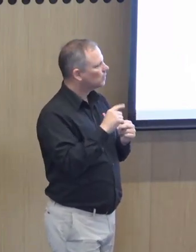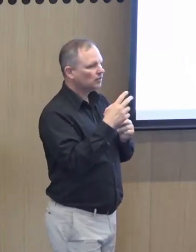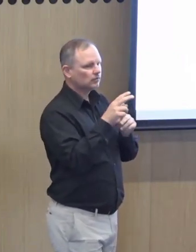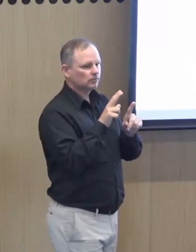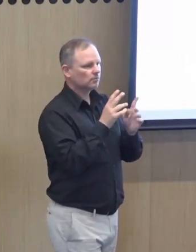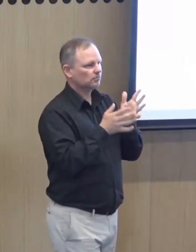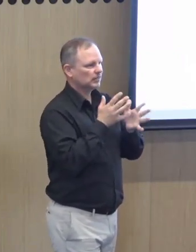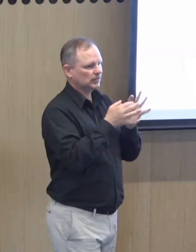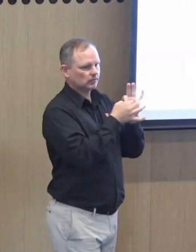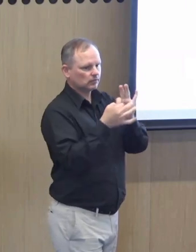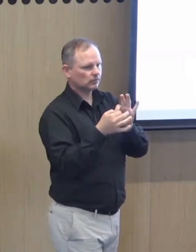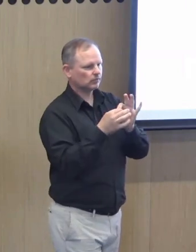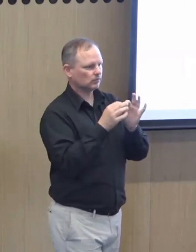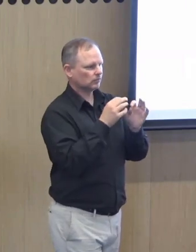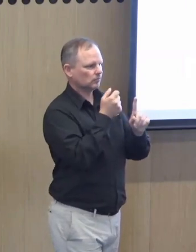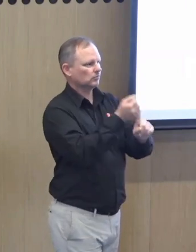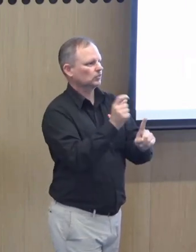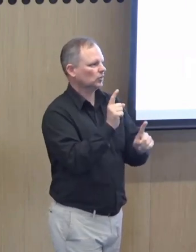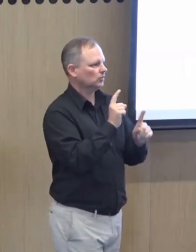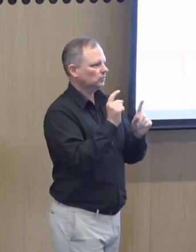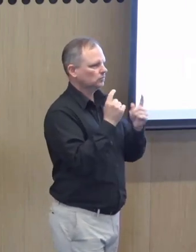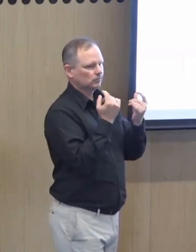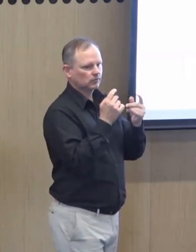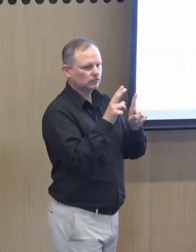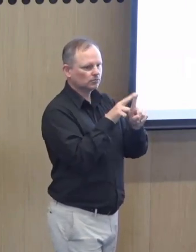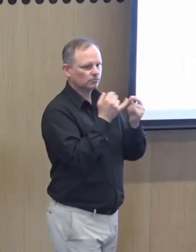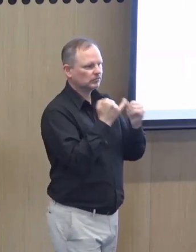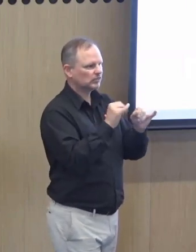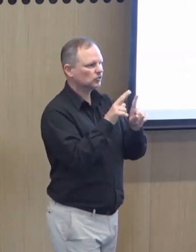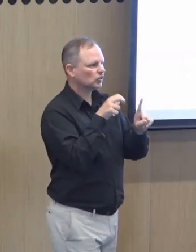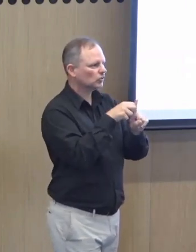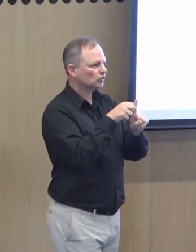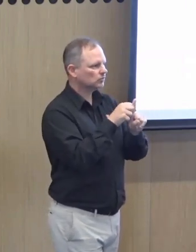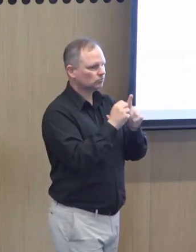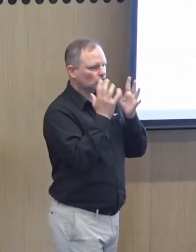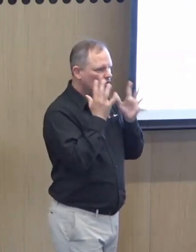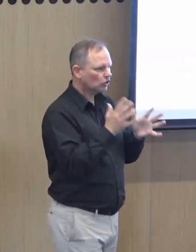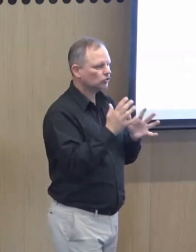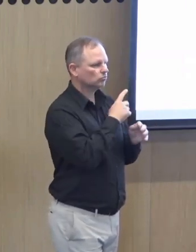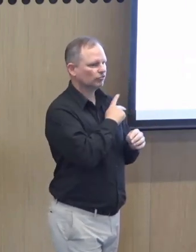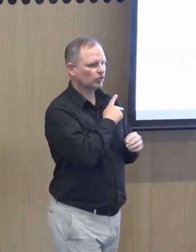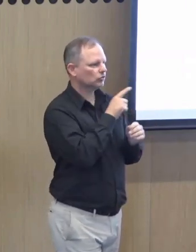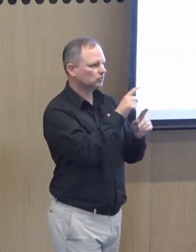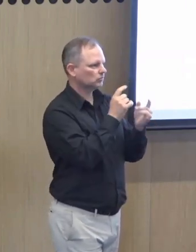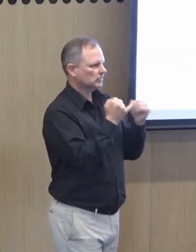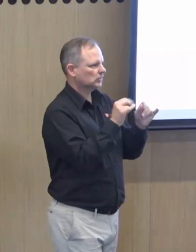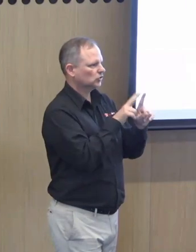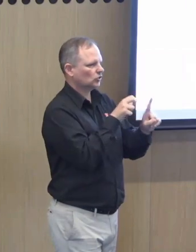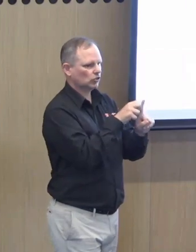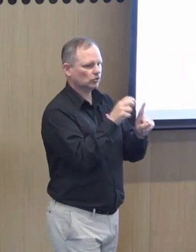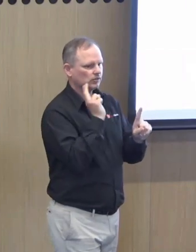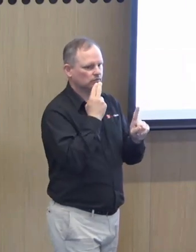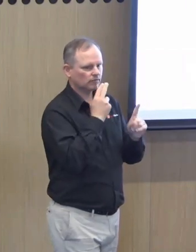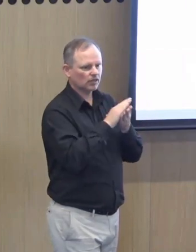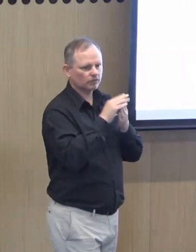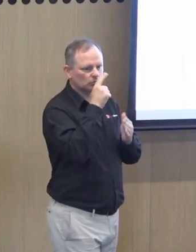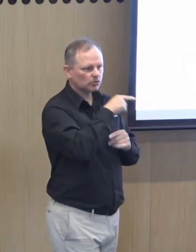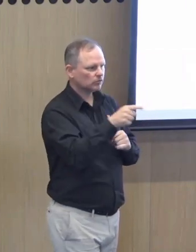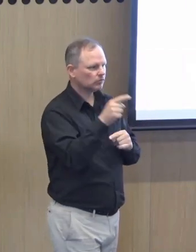complicate things. And of course, leading on directly from that, course, is the misdiagnosis that commonly occurs from deaf mental health